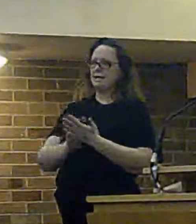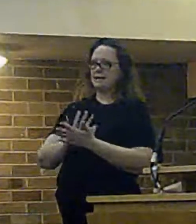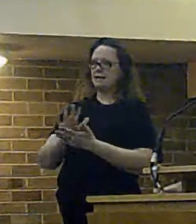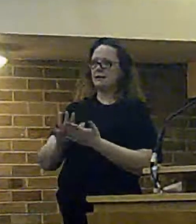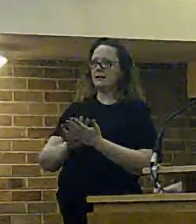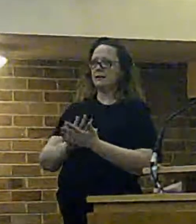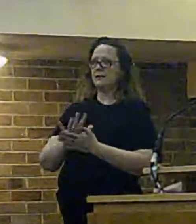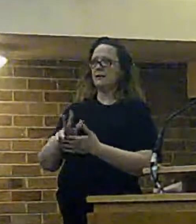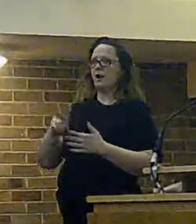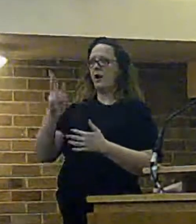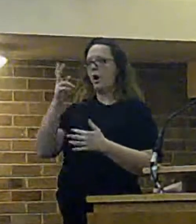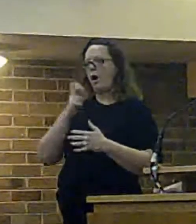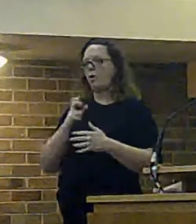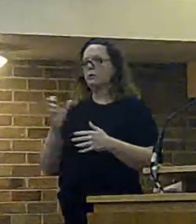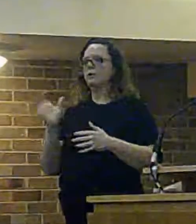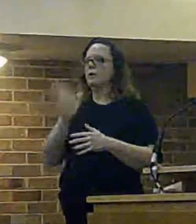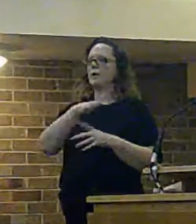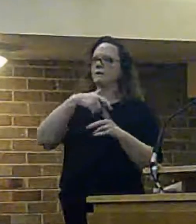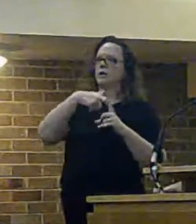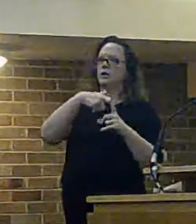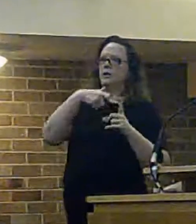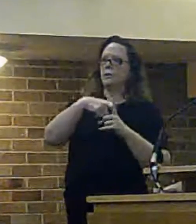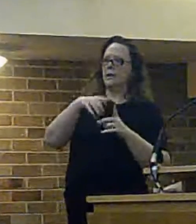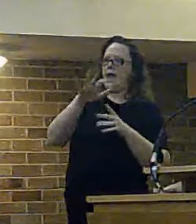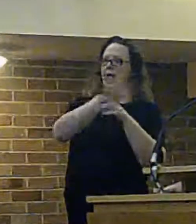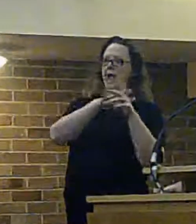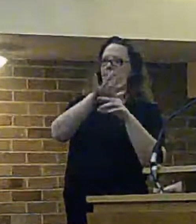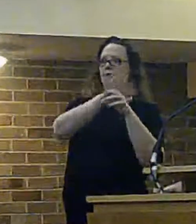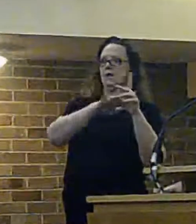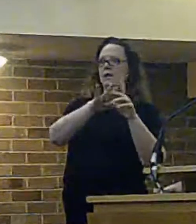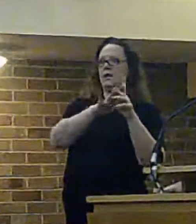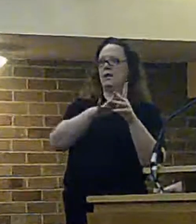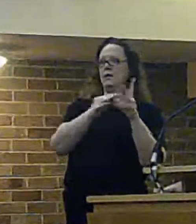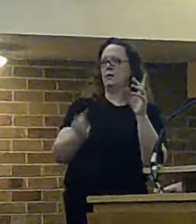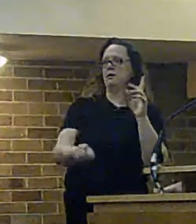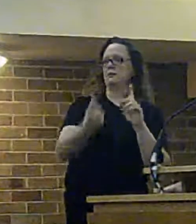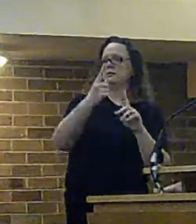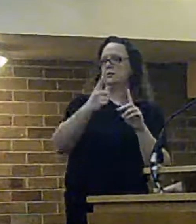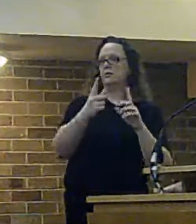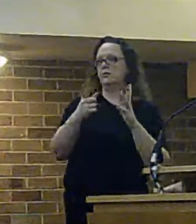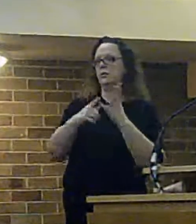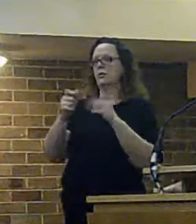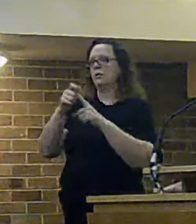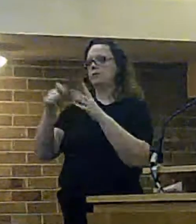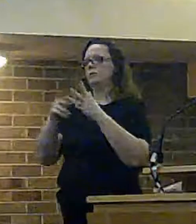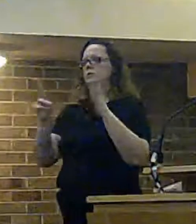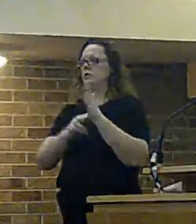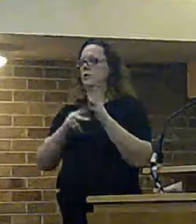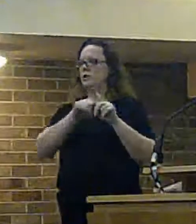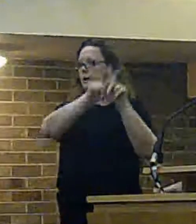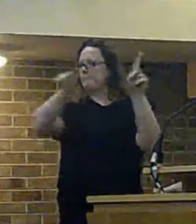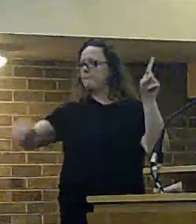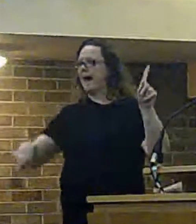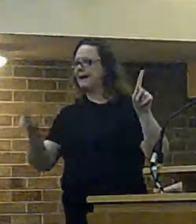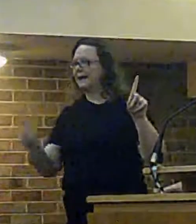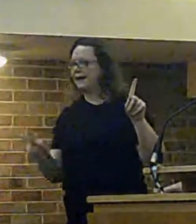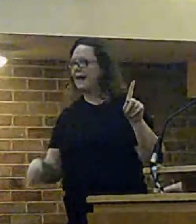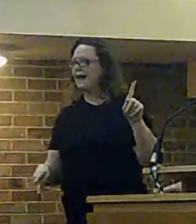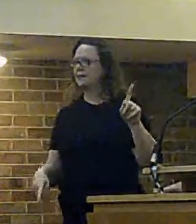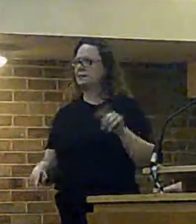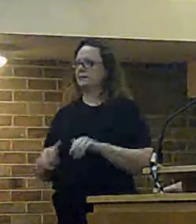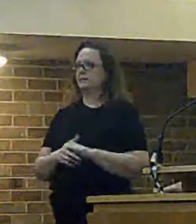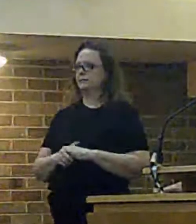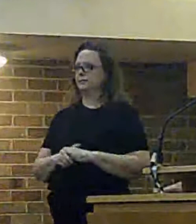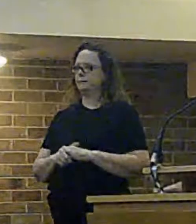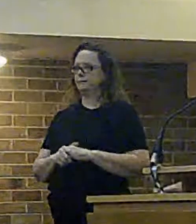the old west kerby area and an incident will occur in and then they'll have to respond back the punter should make us